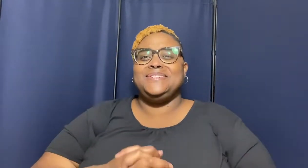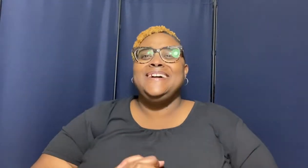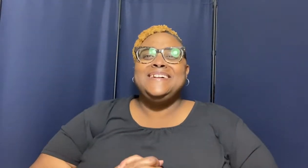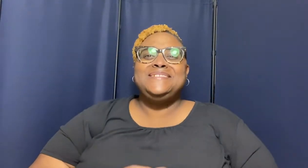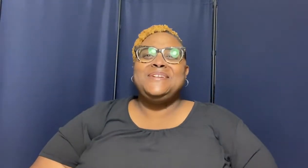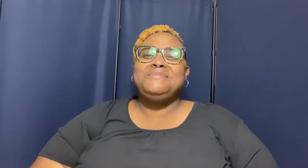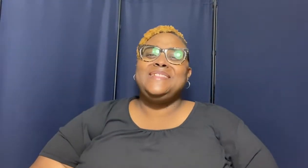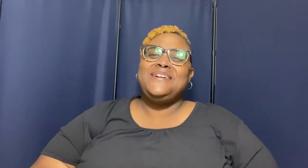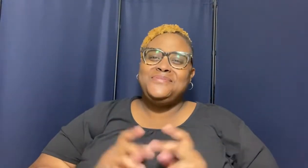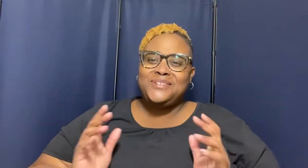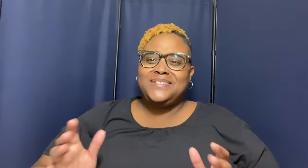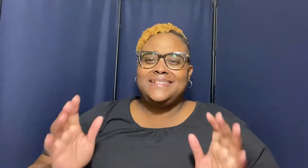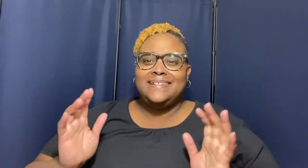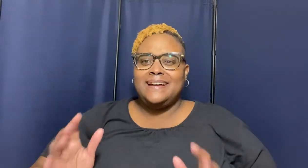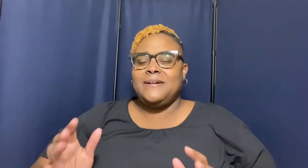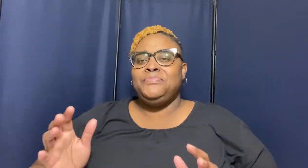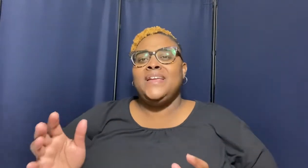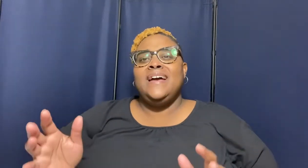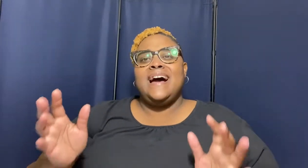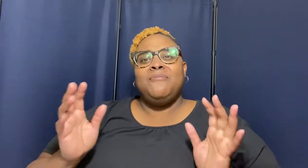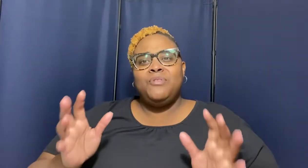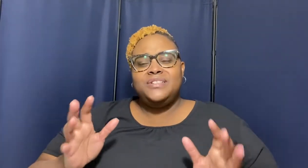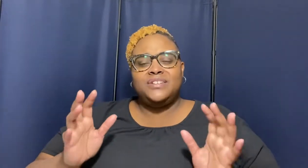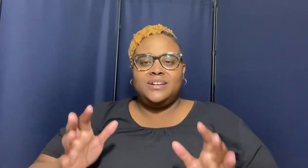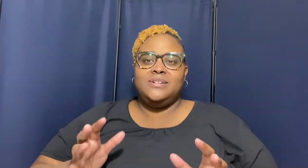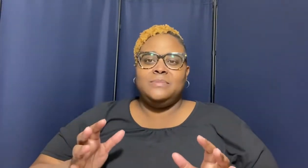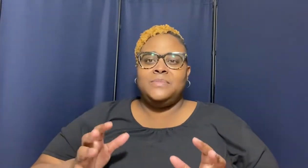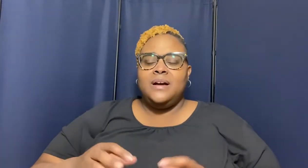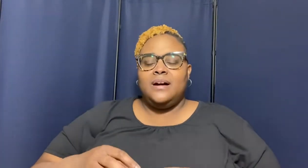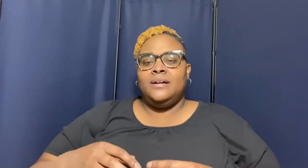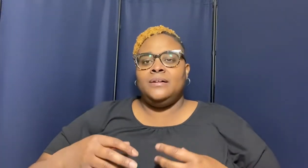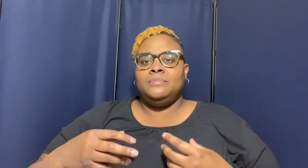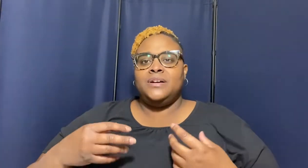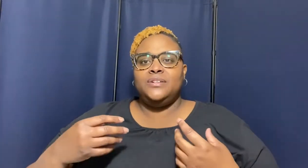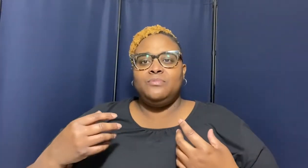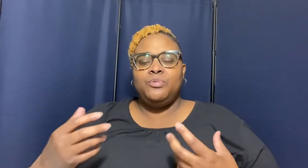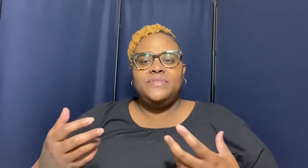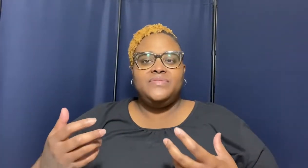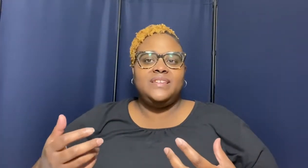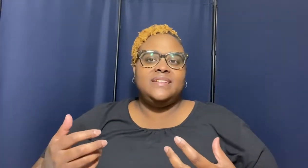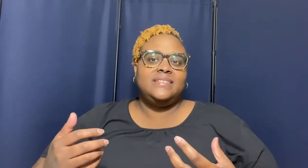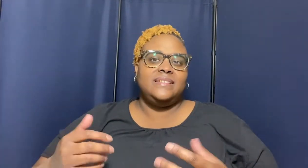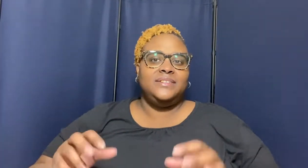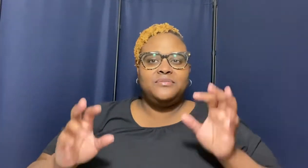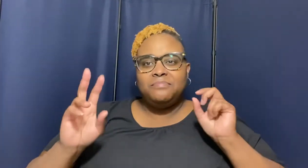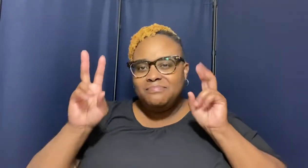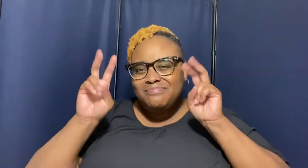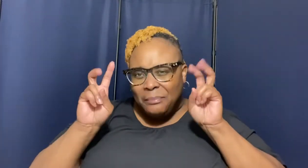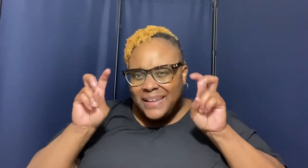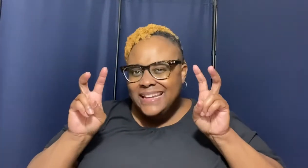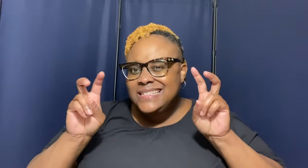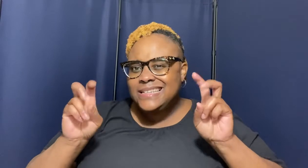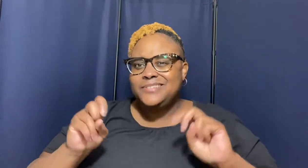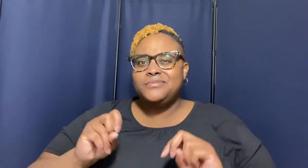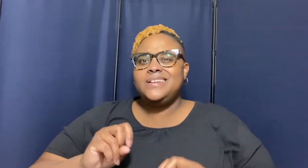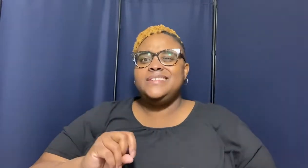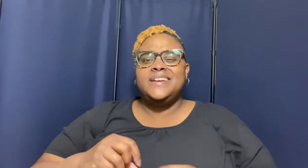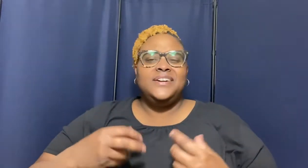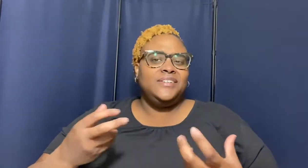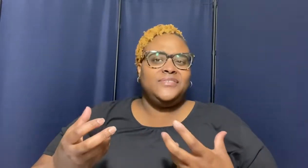so without further delay i want to come um with this little mini series of